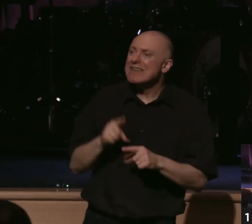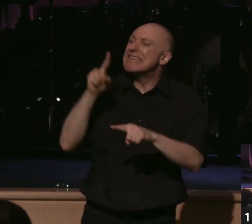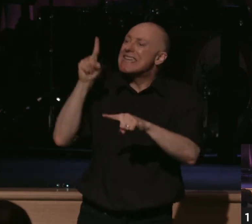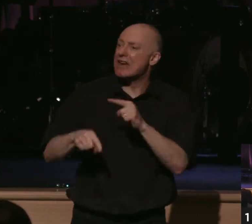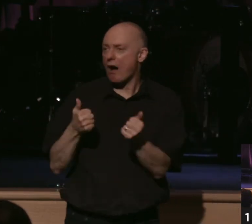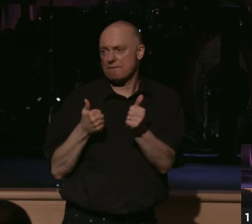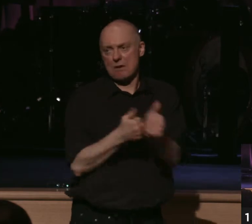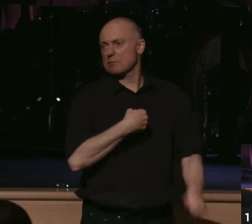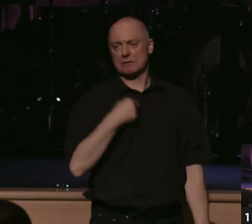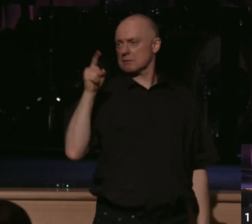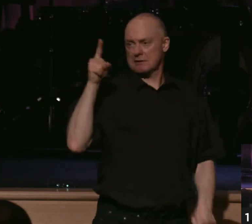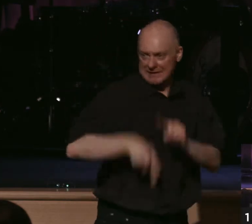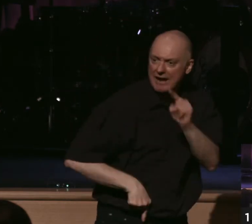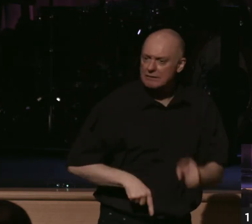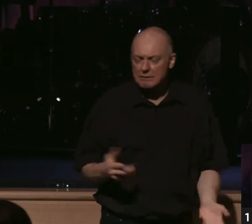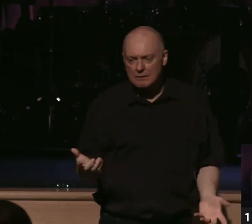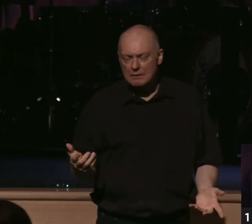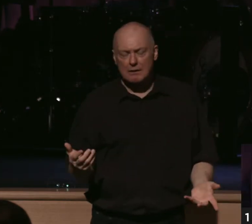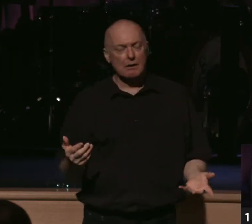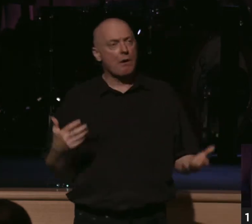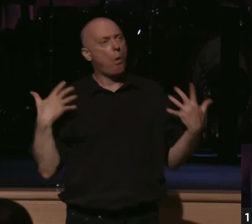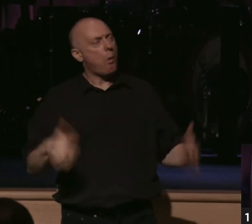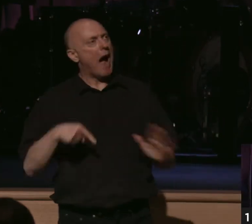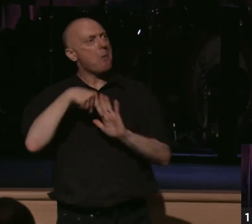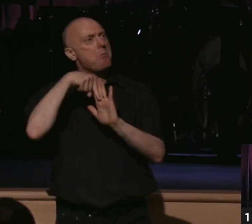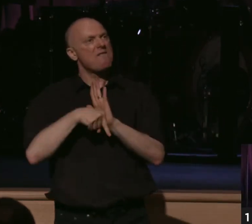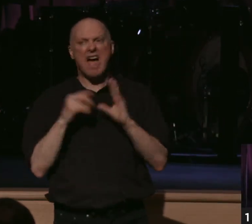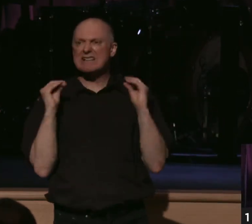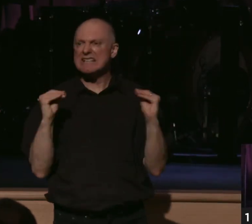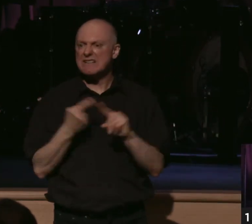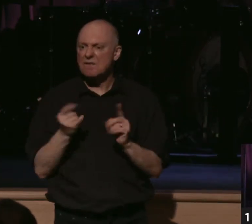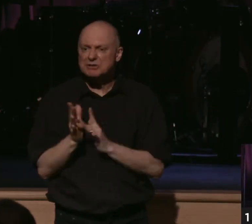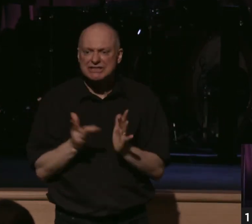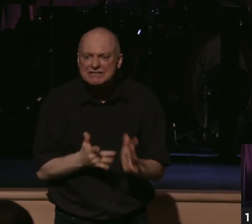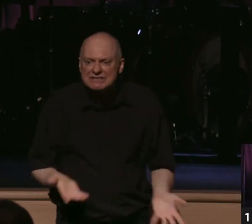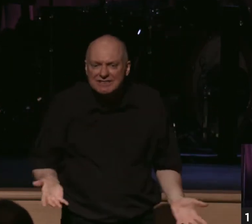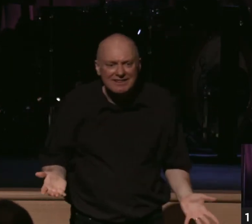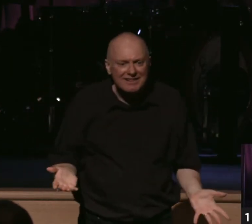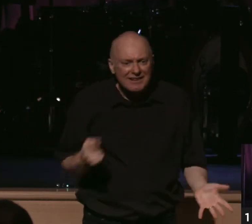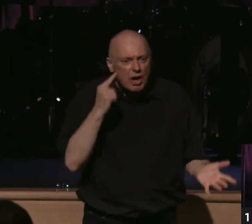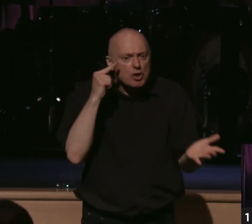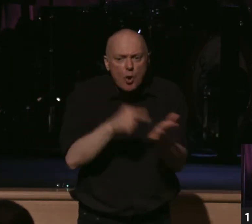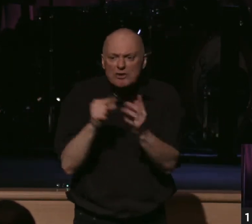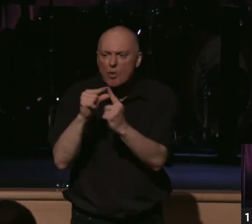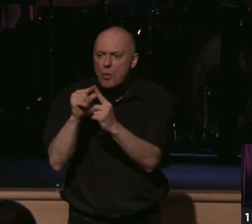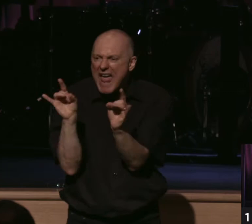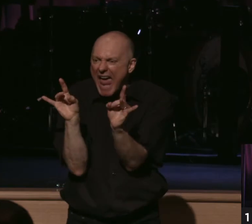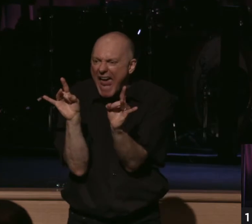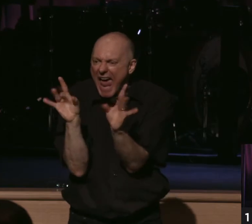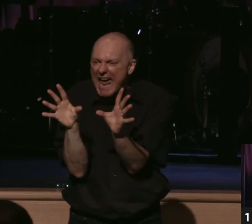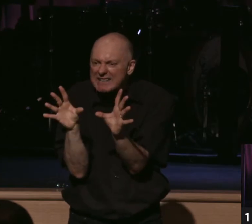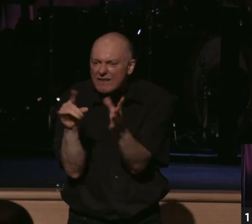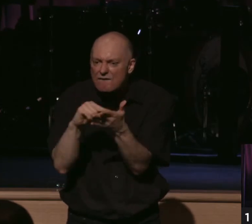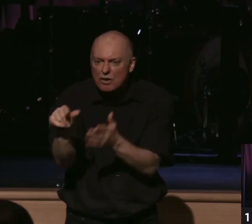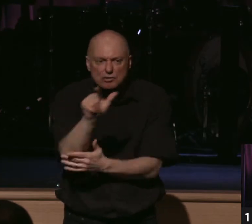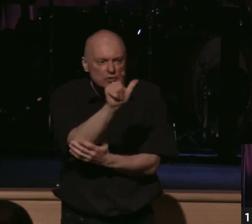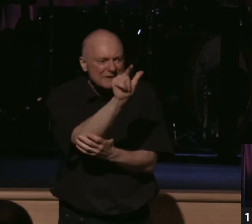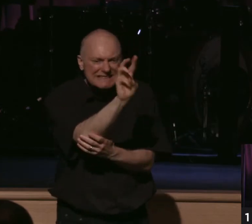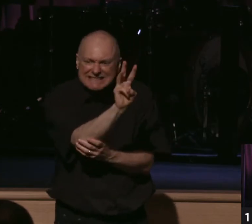be my disciple. What a profound teaching this is from Jesus here. Notice the word hate in verse 26,